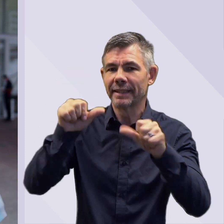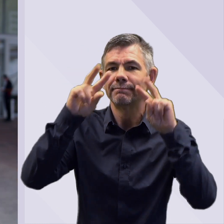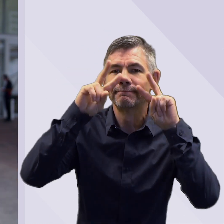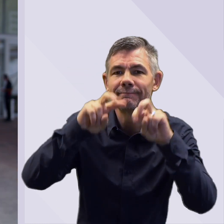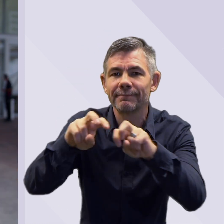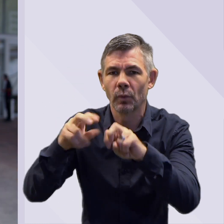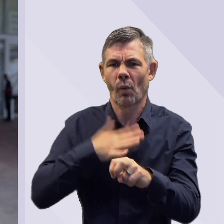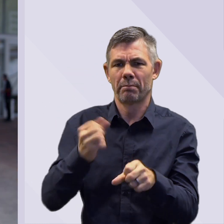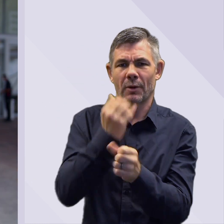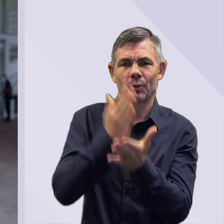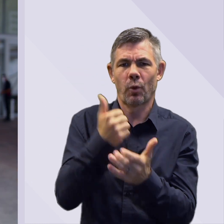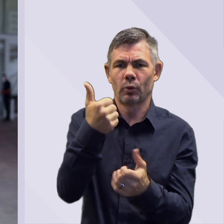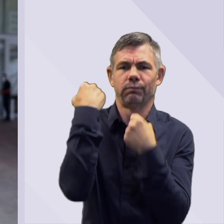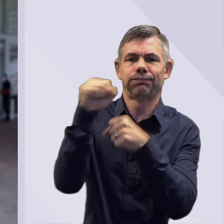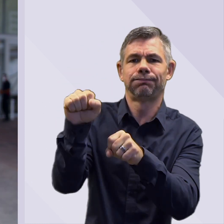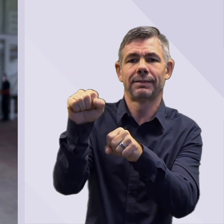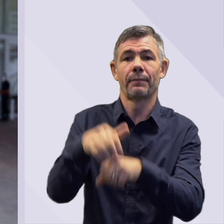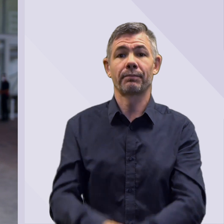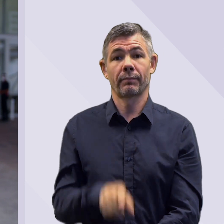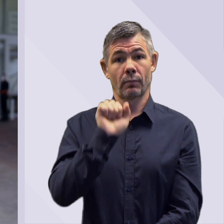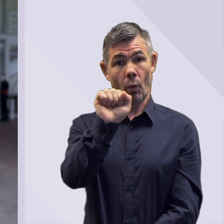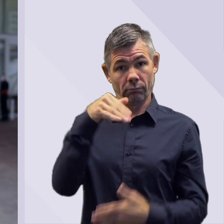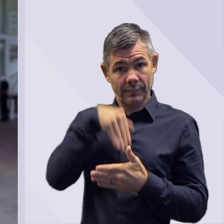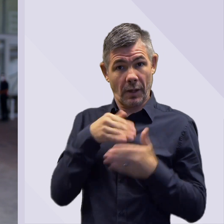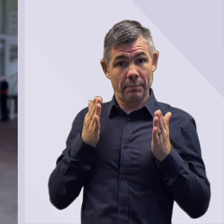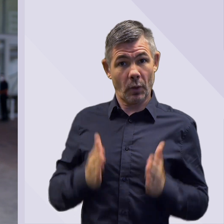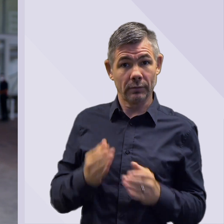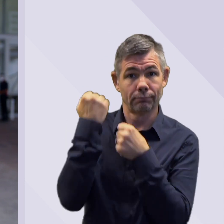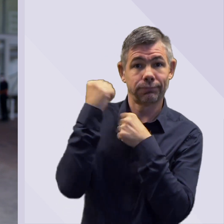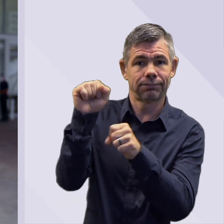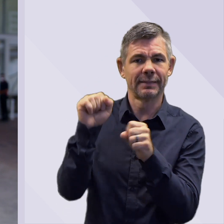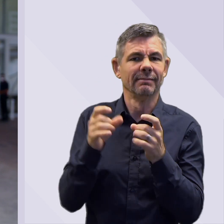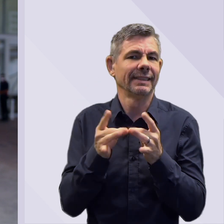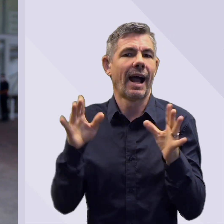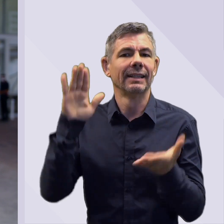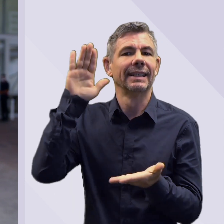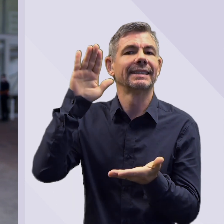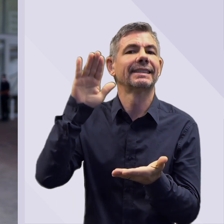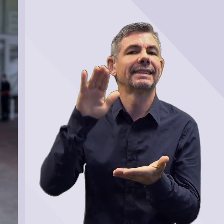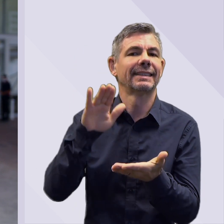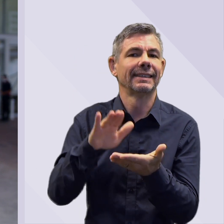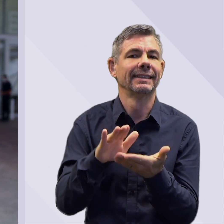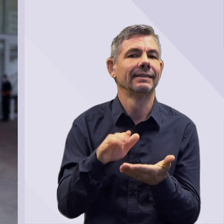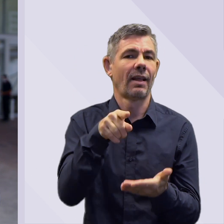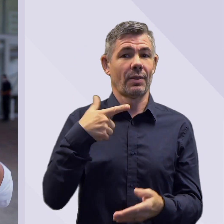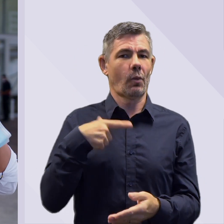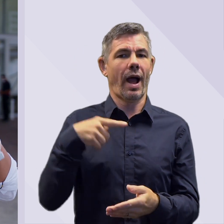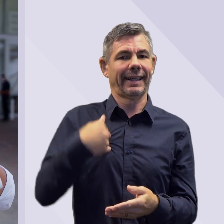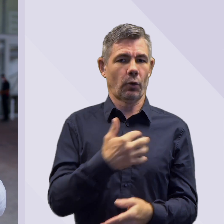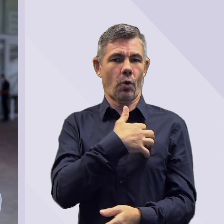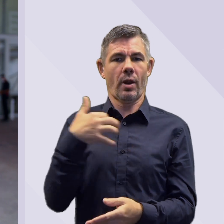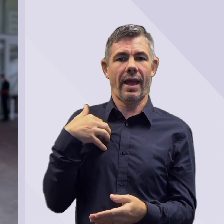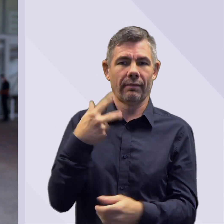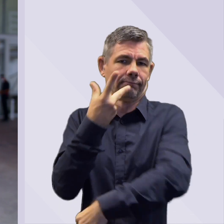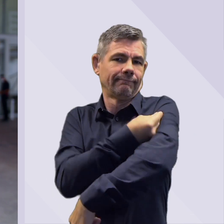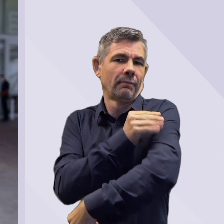gives you good protection. So once we see the levels starting to drop down if we can get that booster in there as soon as possible it lifts